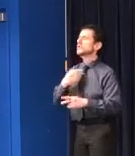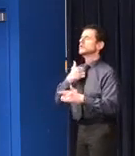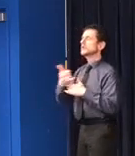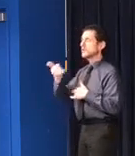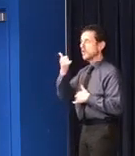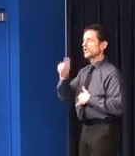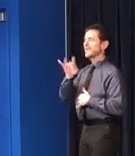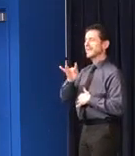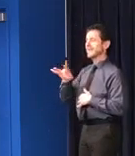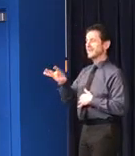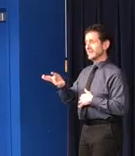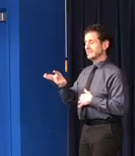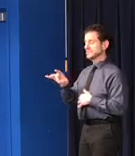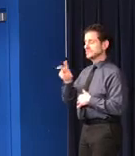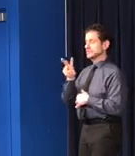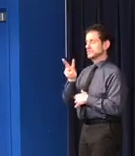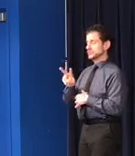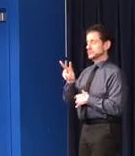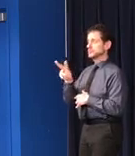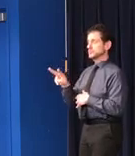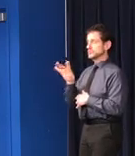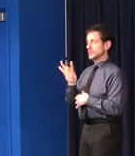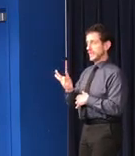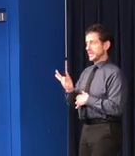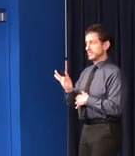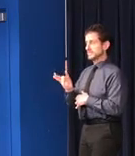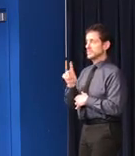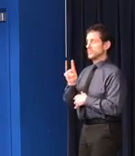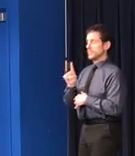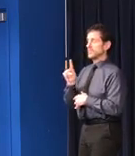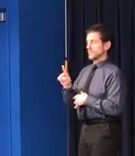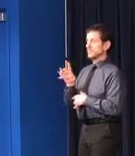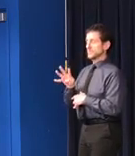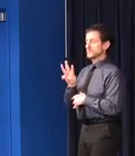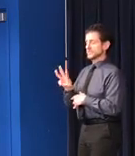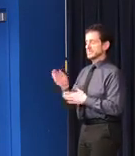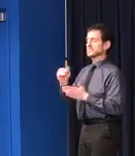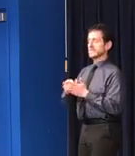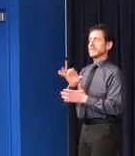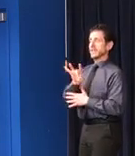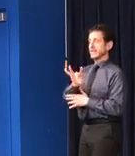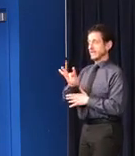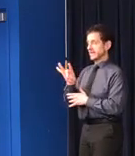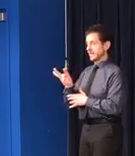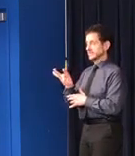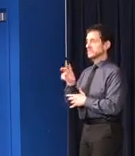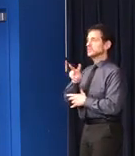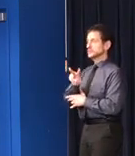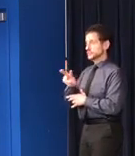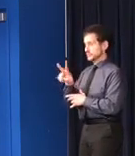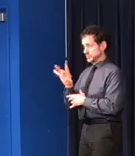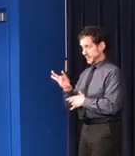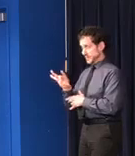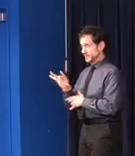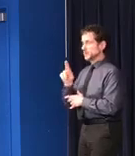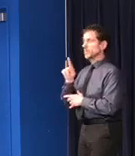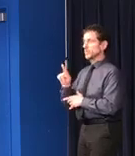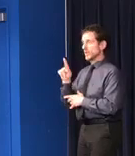-228-1146. Again, that's 888-228